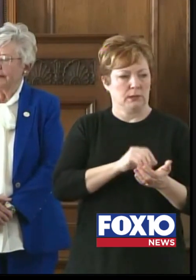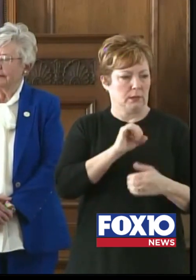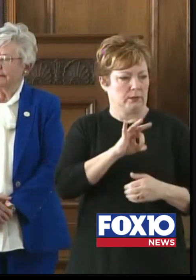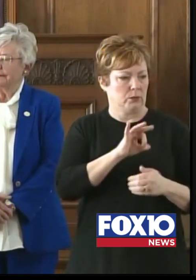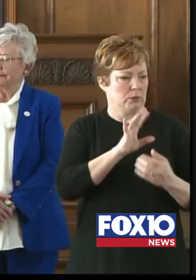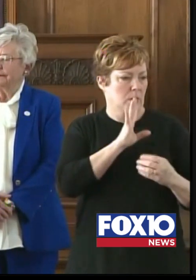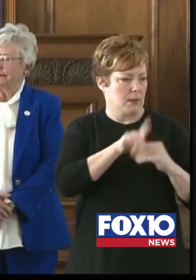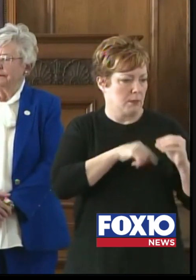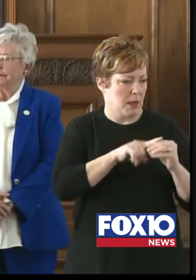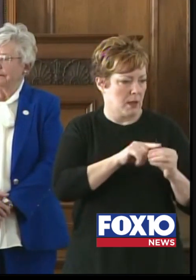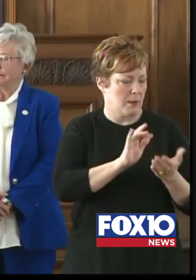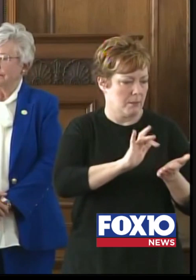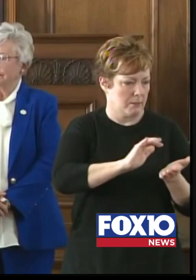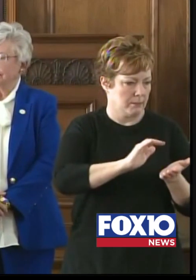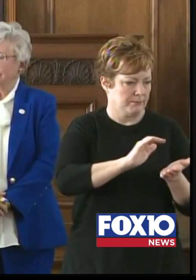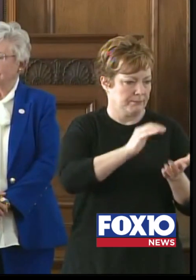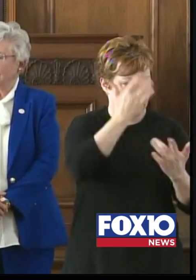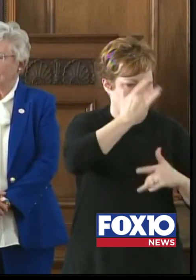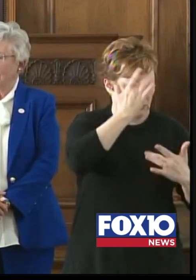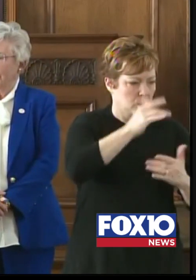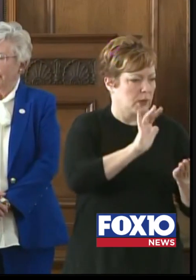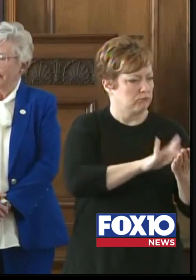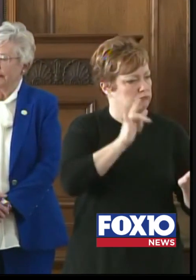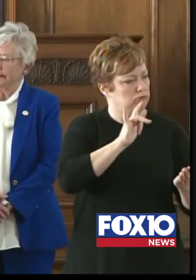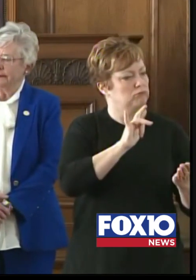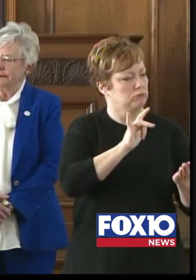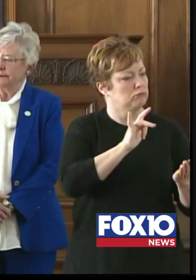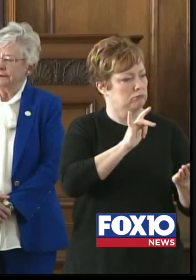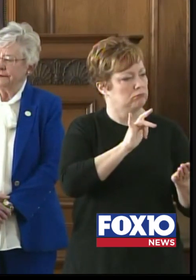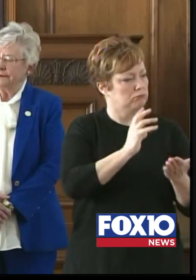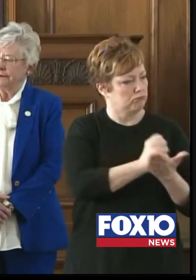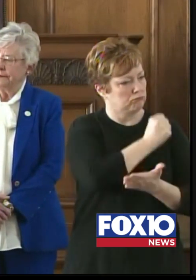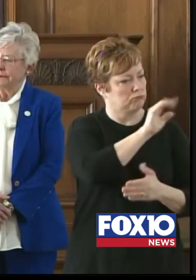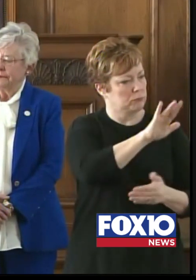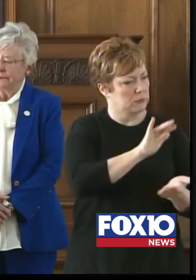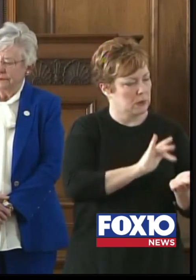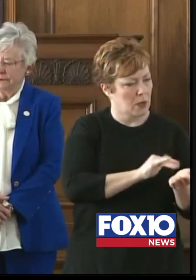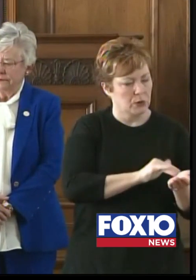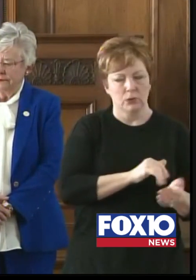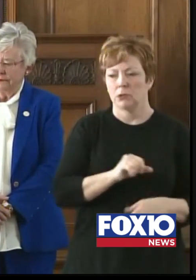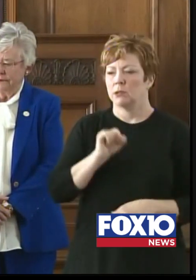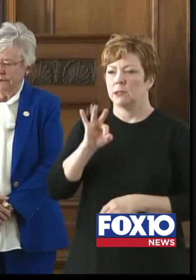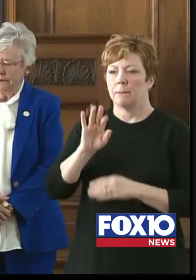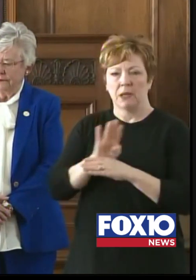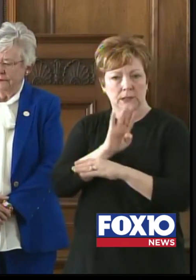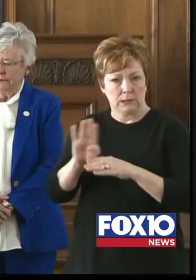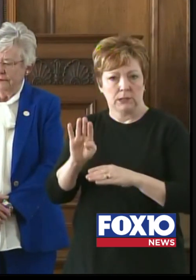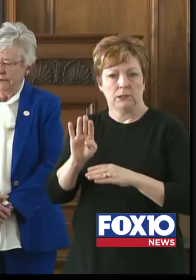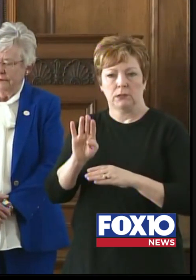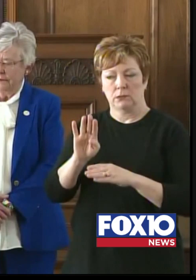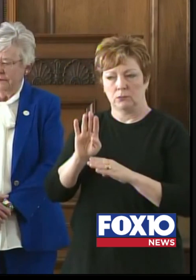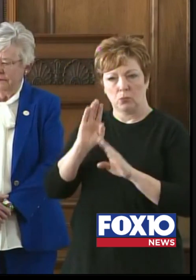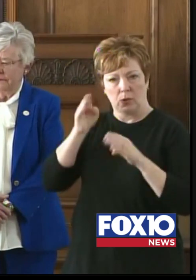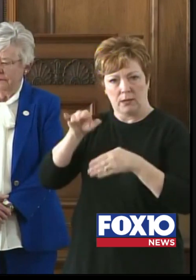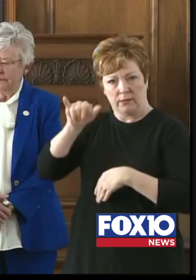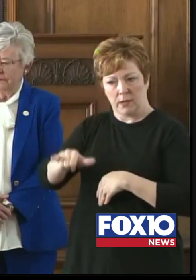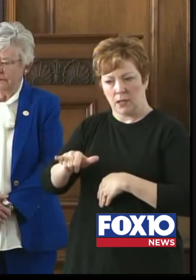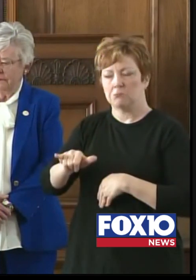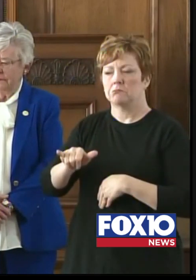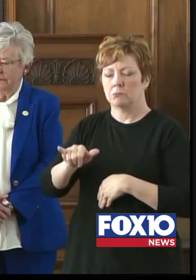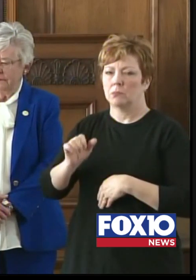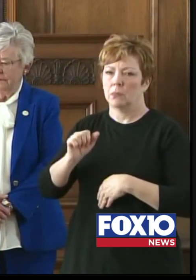issues, draw on the business leaders when it came to those issues, draw on the two highly elected state officials